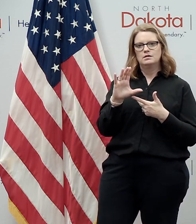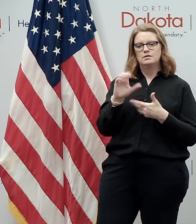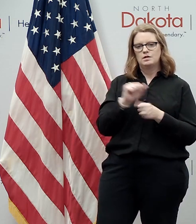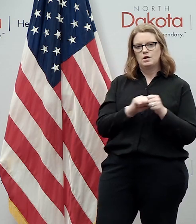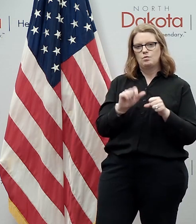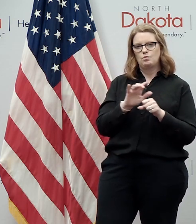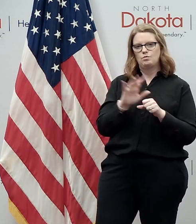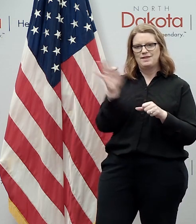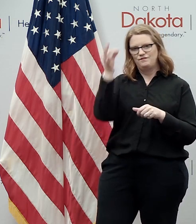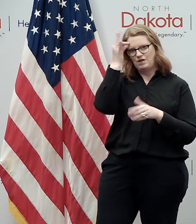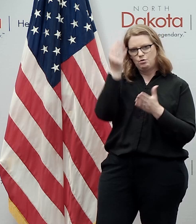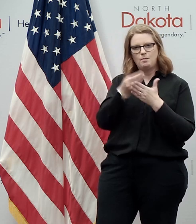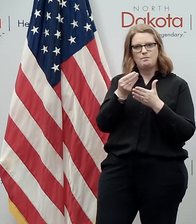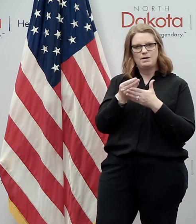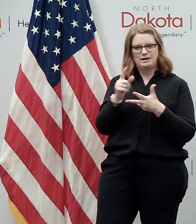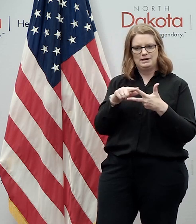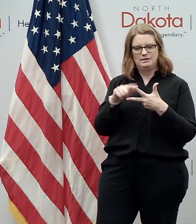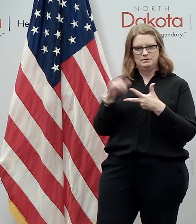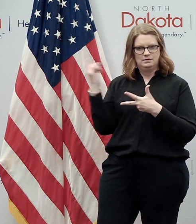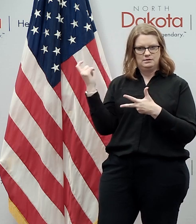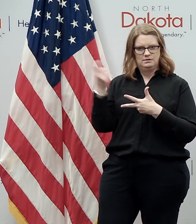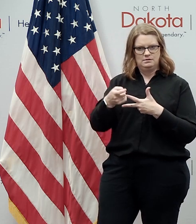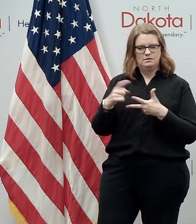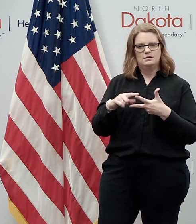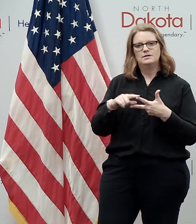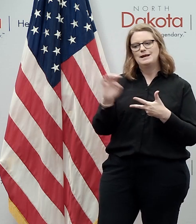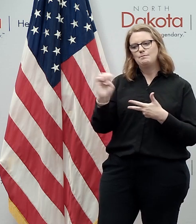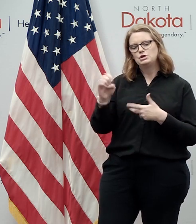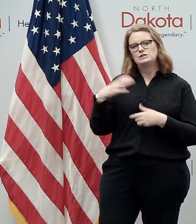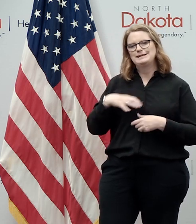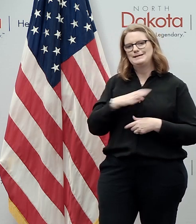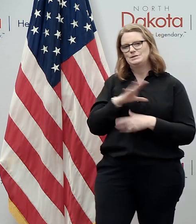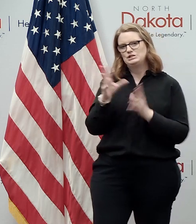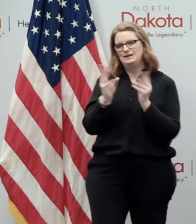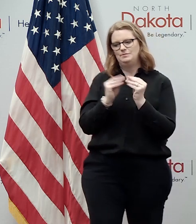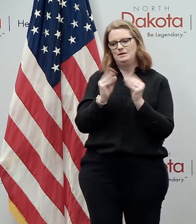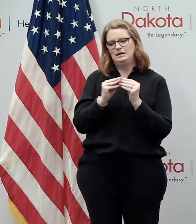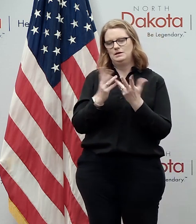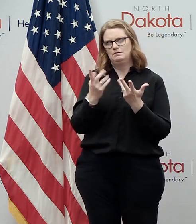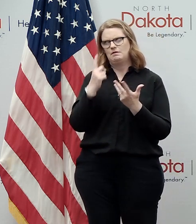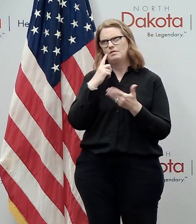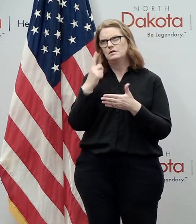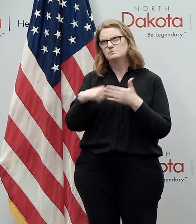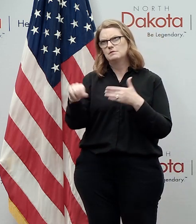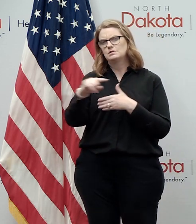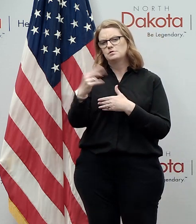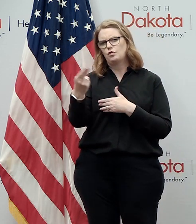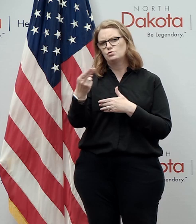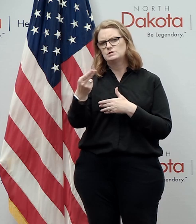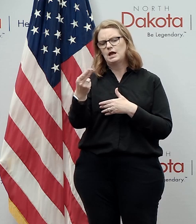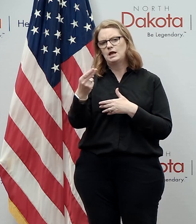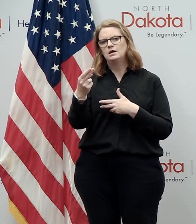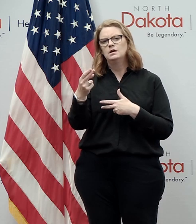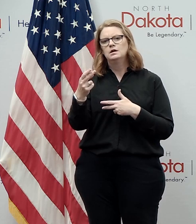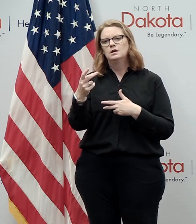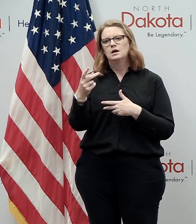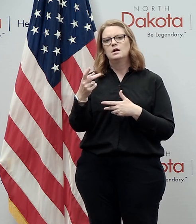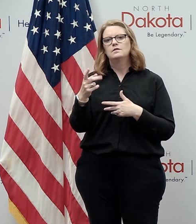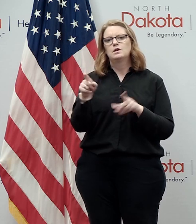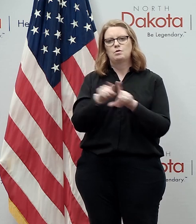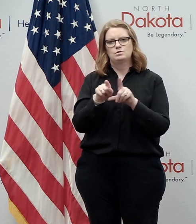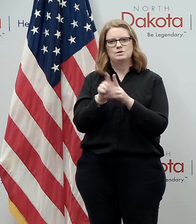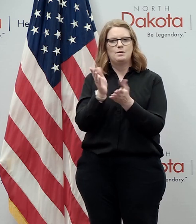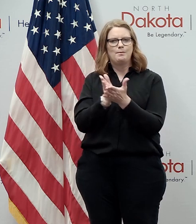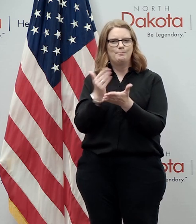federal dollars that came into the state we've got an emergency commission meeting uh next uh thursday uh which will be followed by a